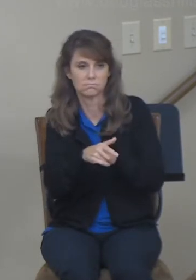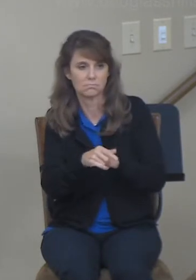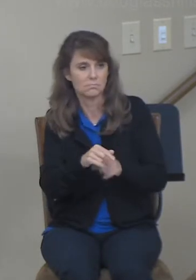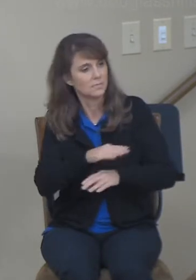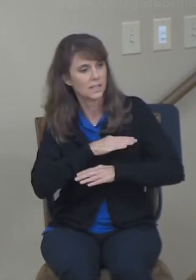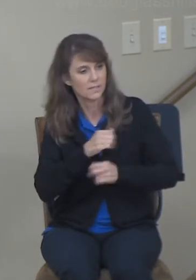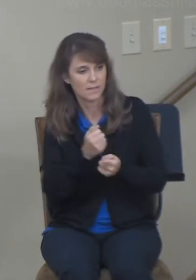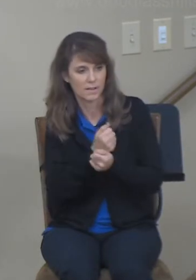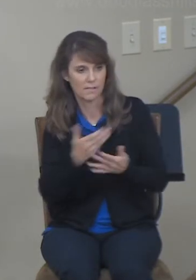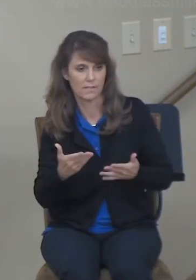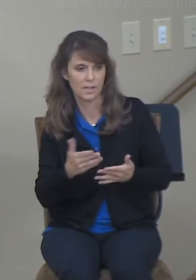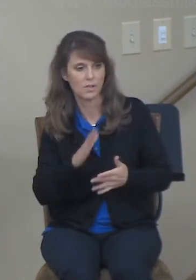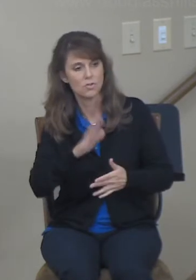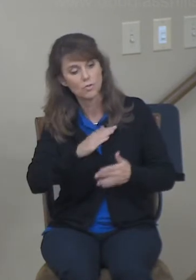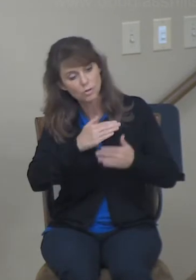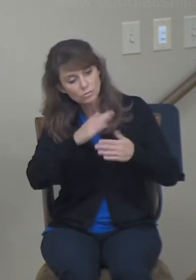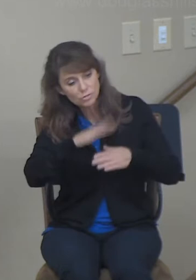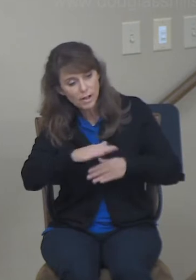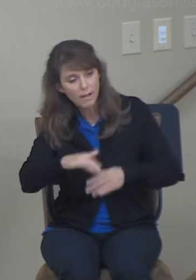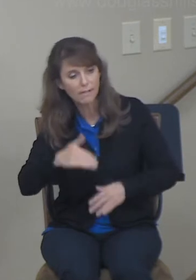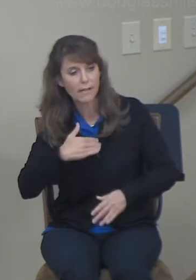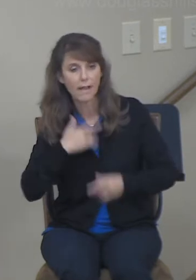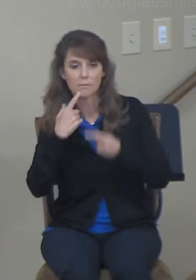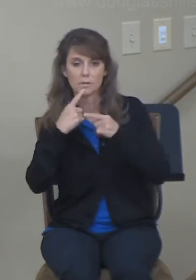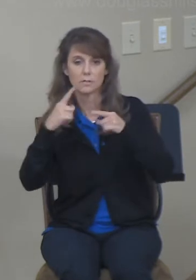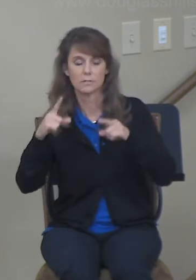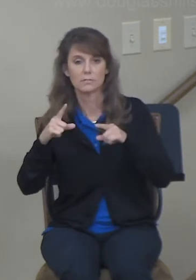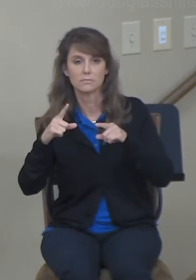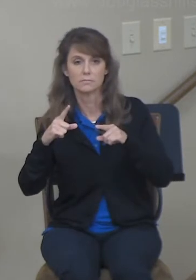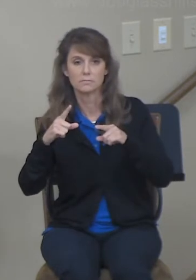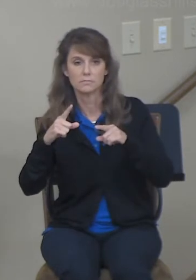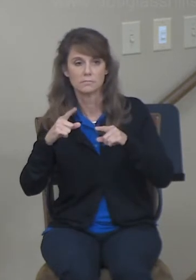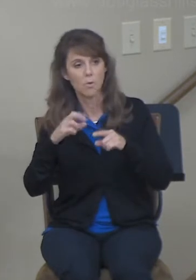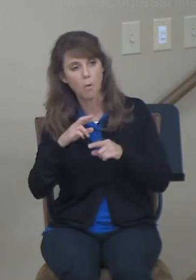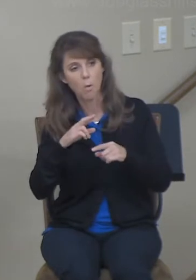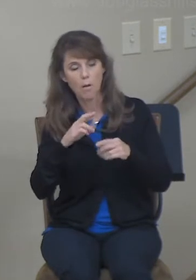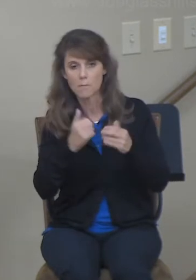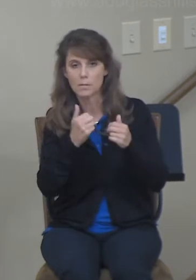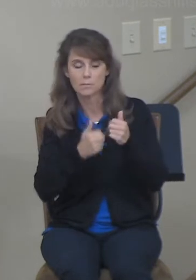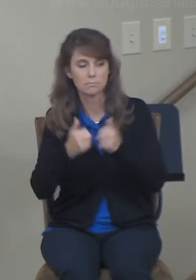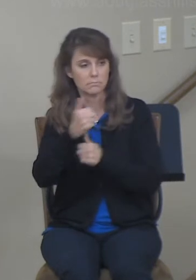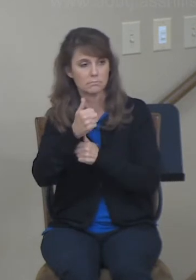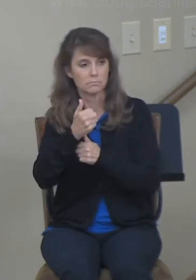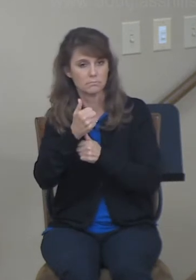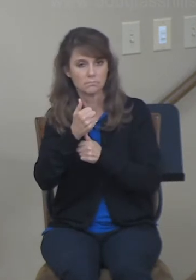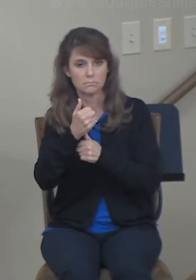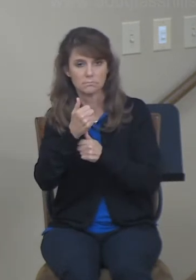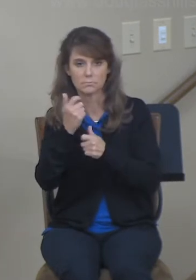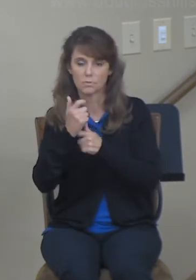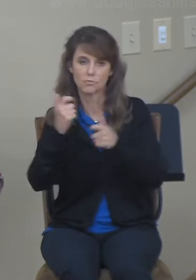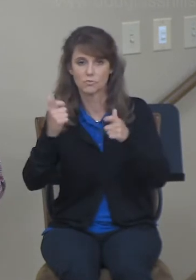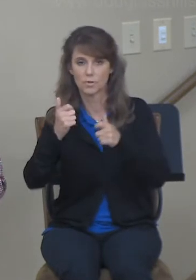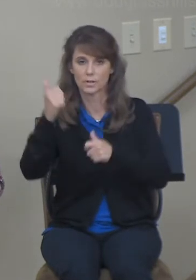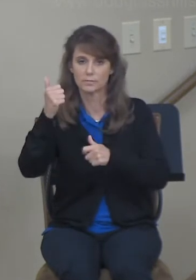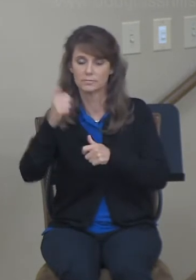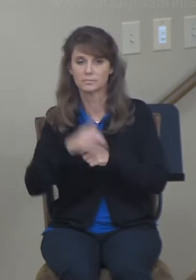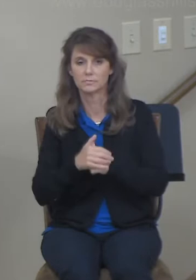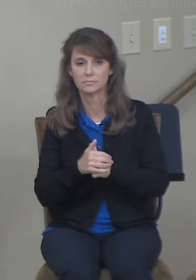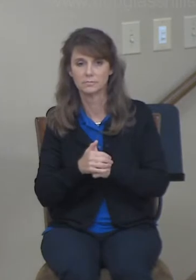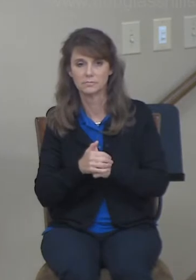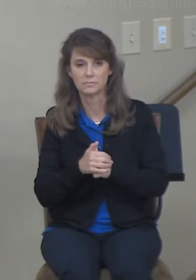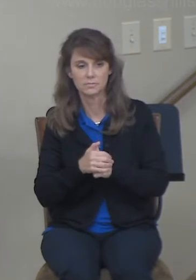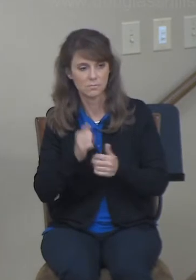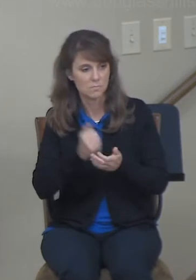May your child have prominence, or a position of greatness. May it accrue to you wealth and